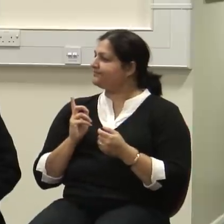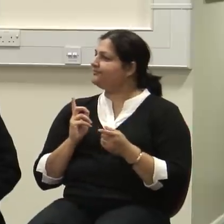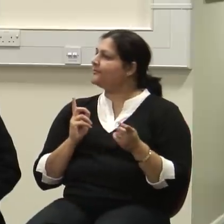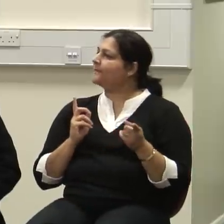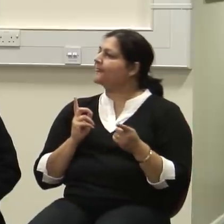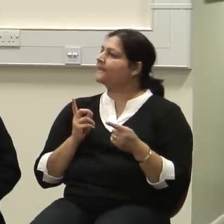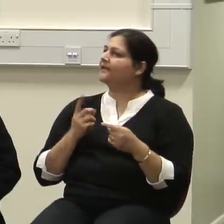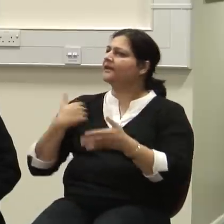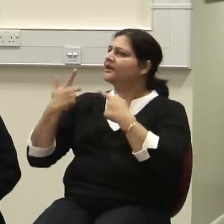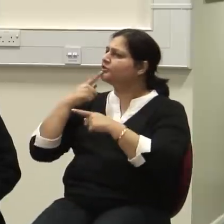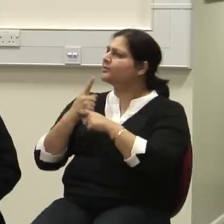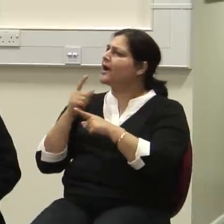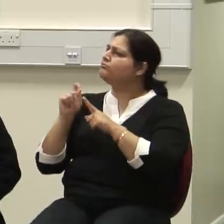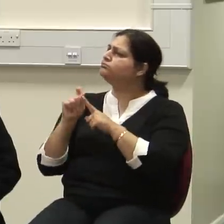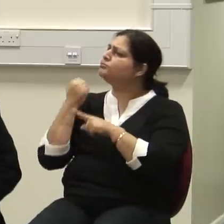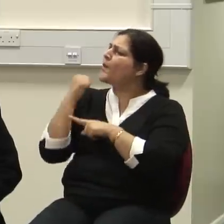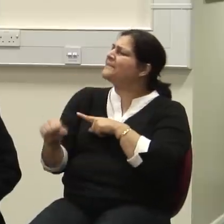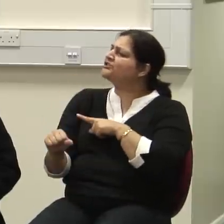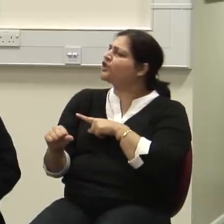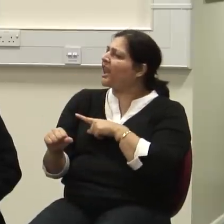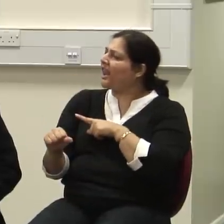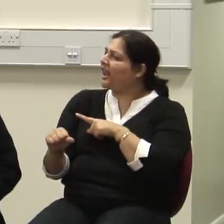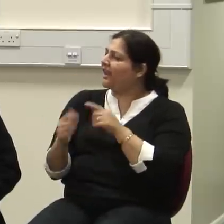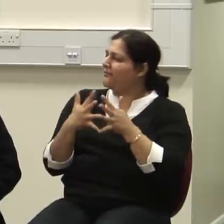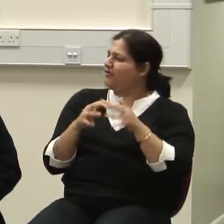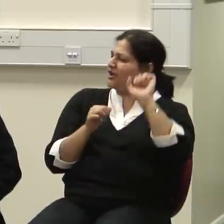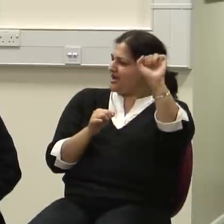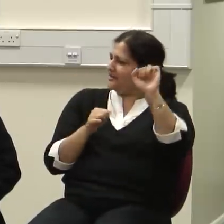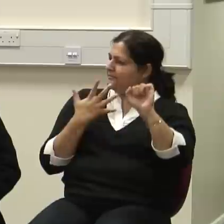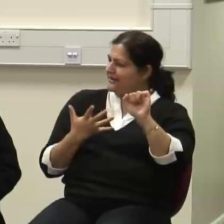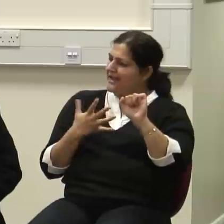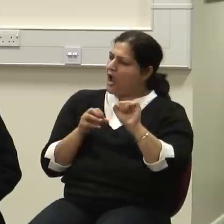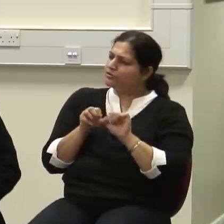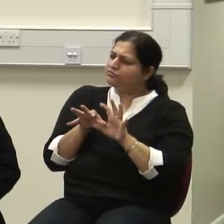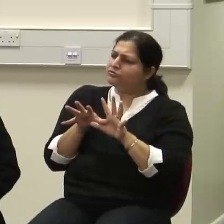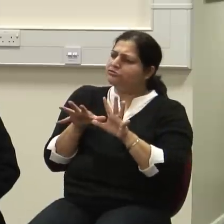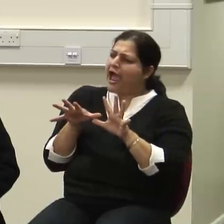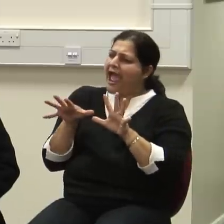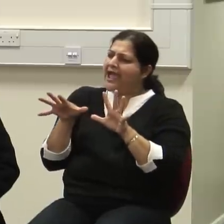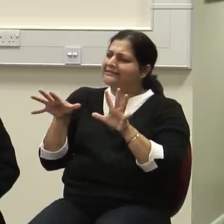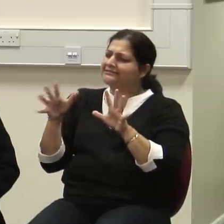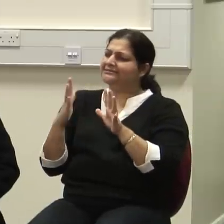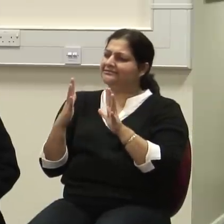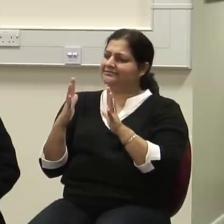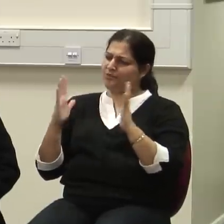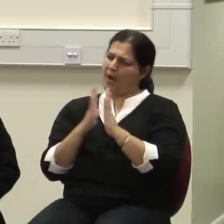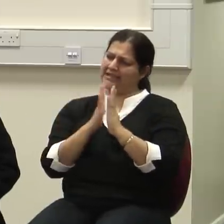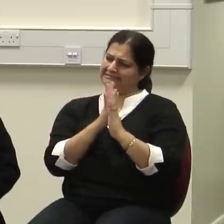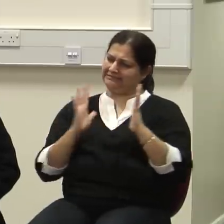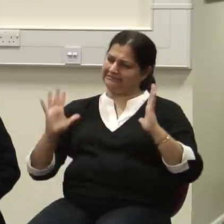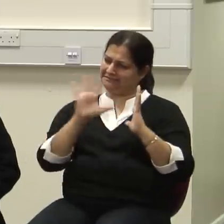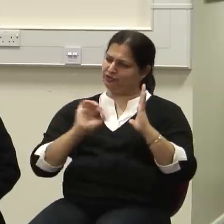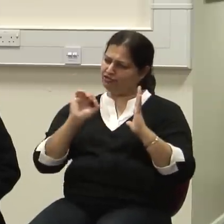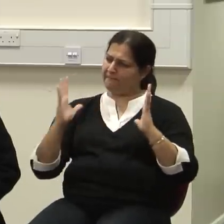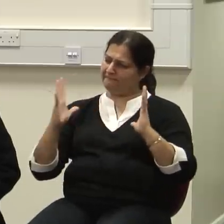prohibition. This is something very American, although it has spread worldwide, not quite worldwide, but certainly to the Western Europe.